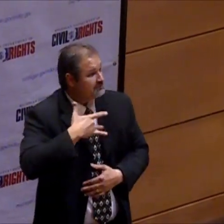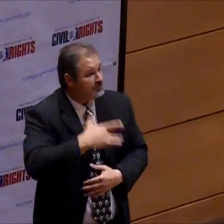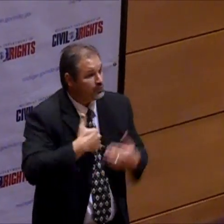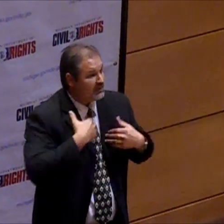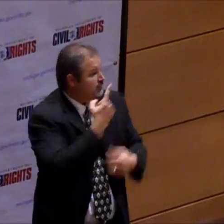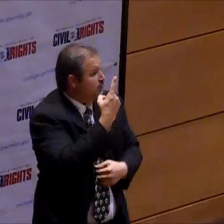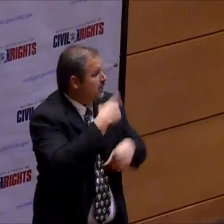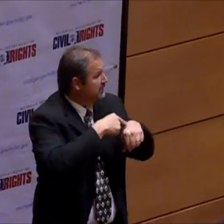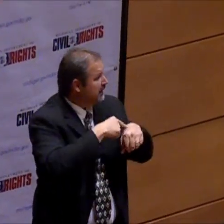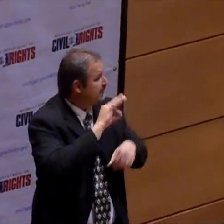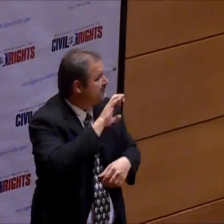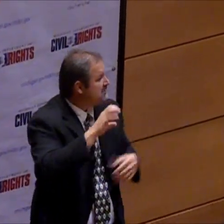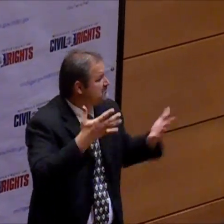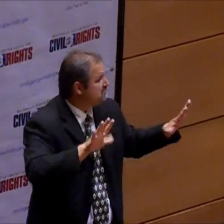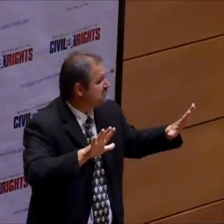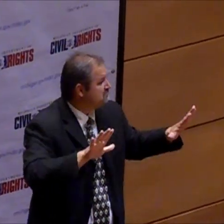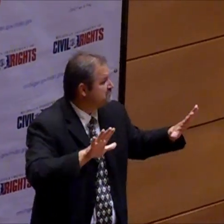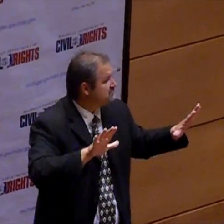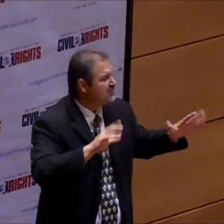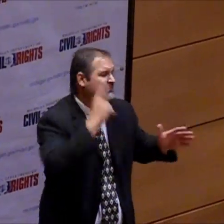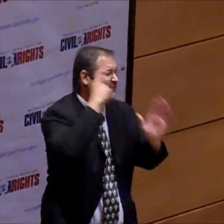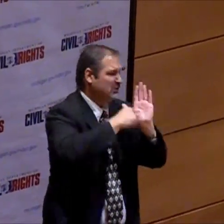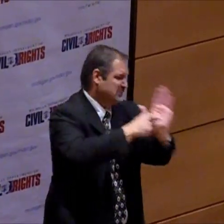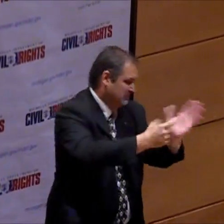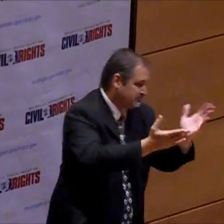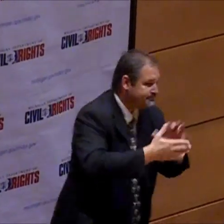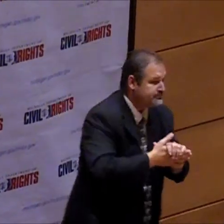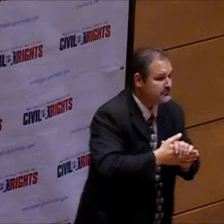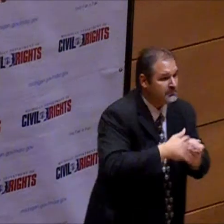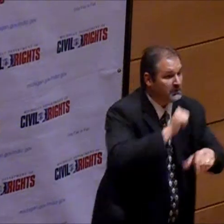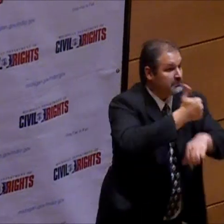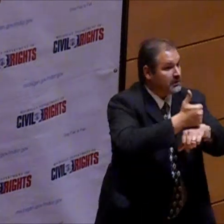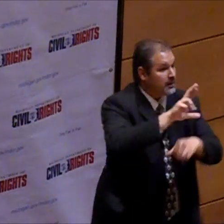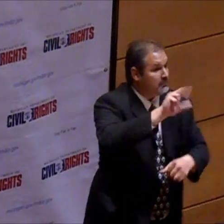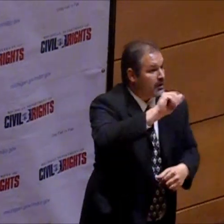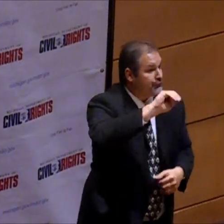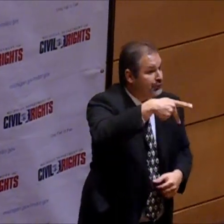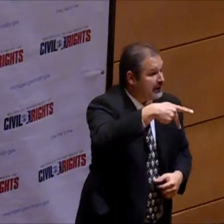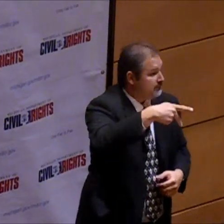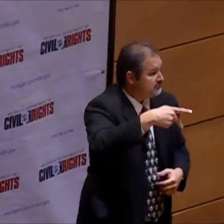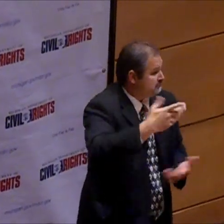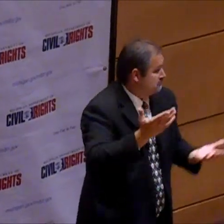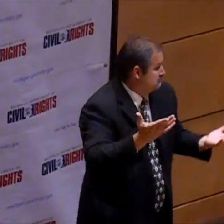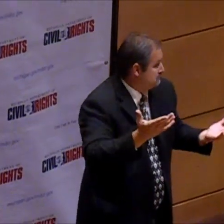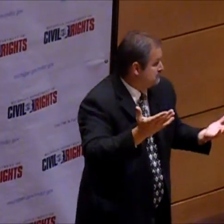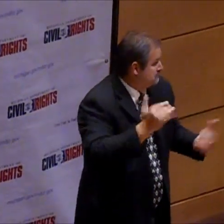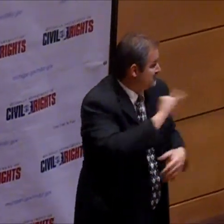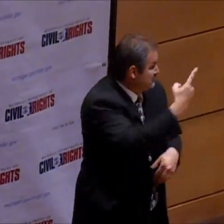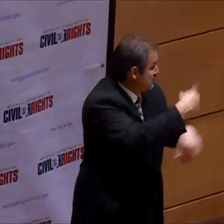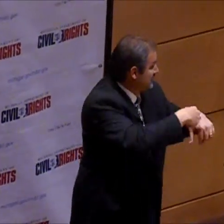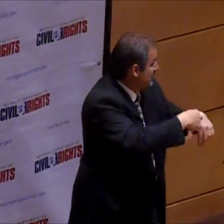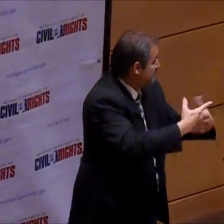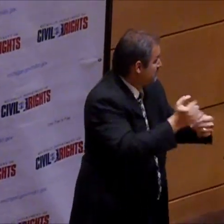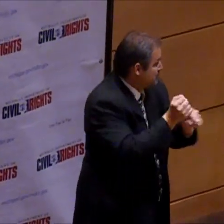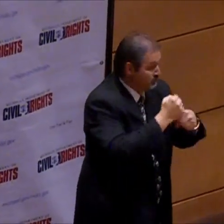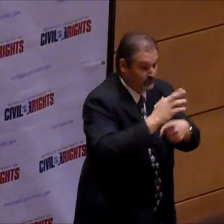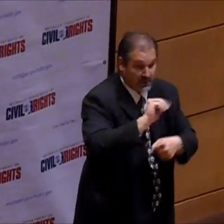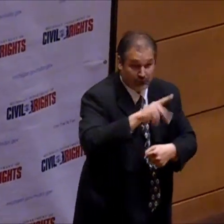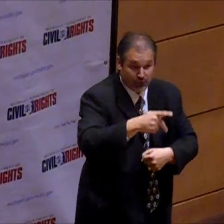There's another group that has disabilities and they have like a one-time fee. For example, if somebody needs a wheelchair ramp, that's like a